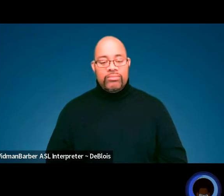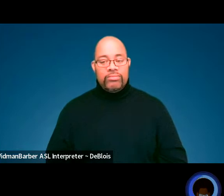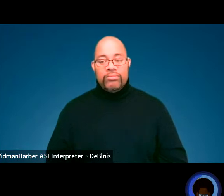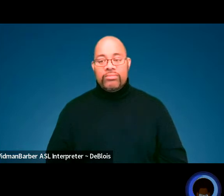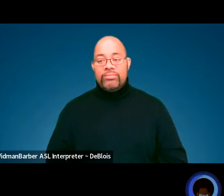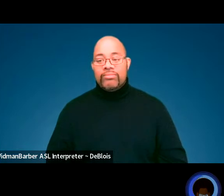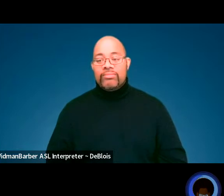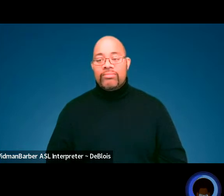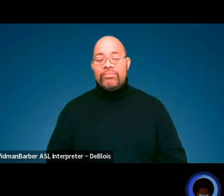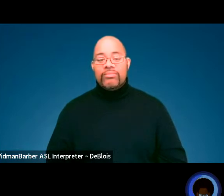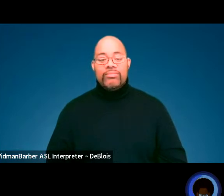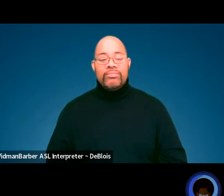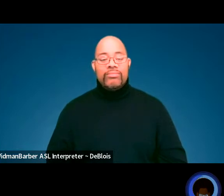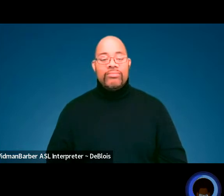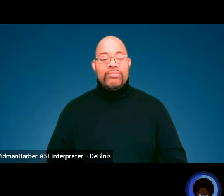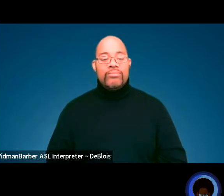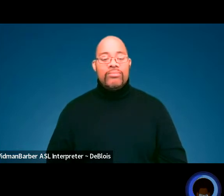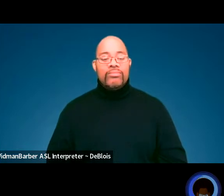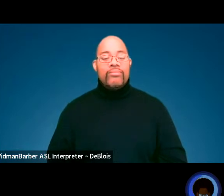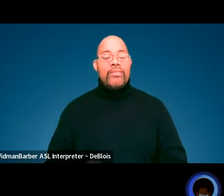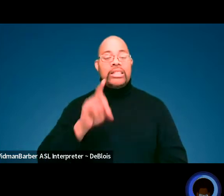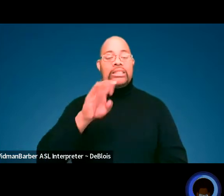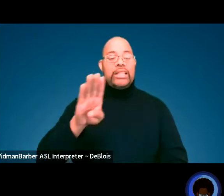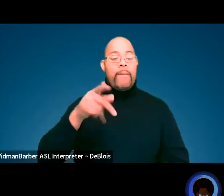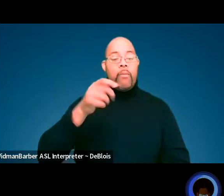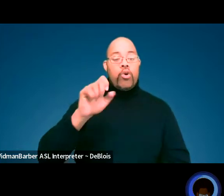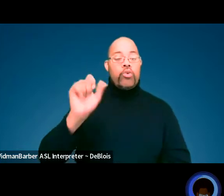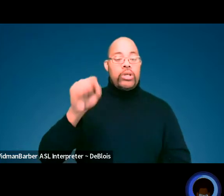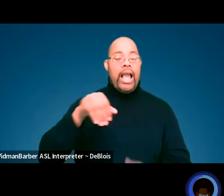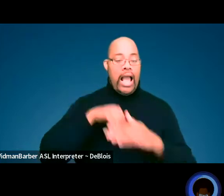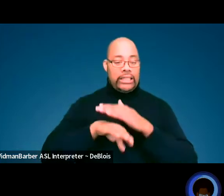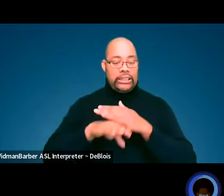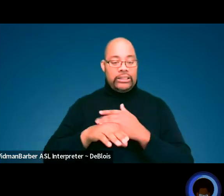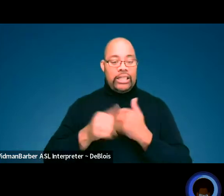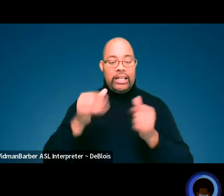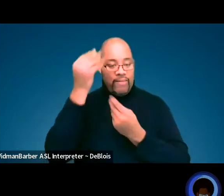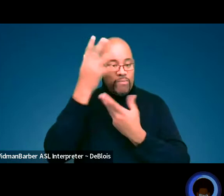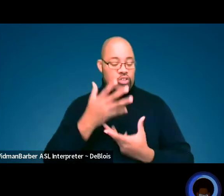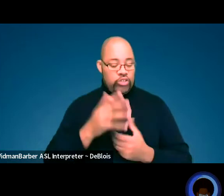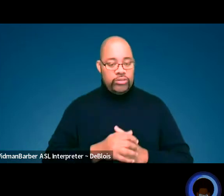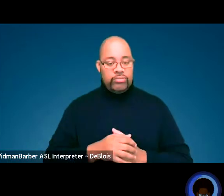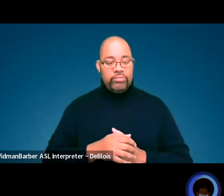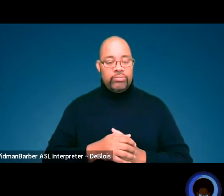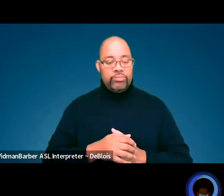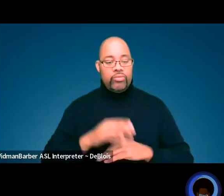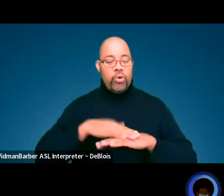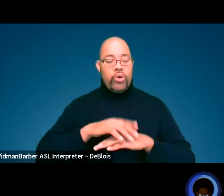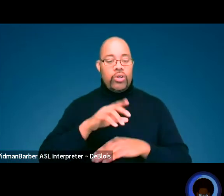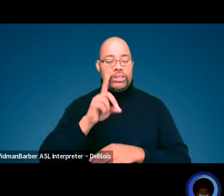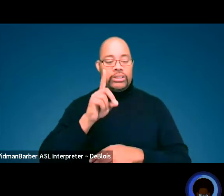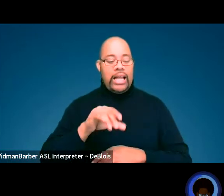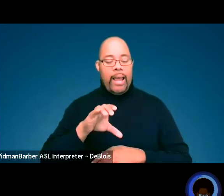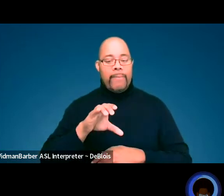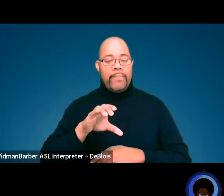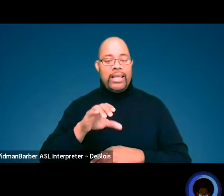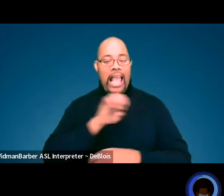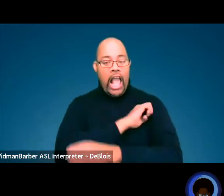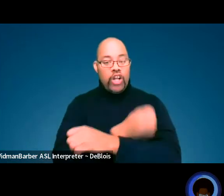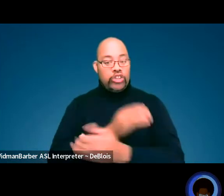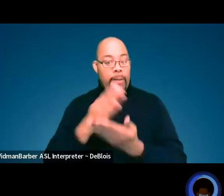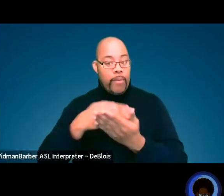Okay. This is the DEB portal that you can access any information on dynamic energy budget theory.